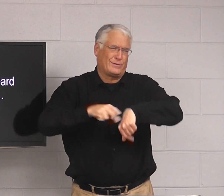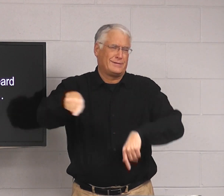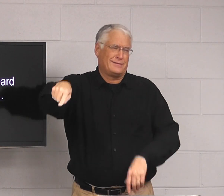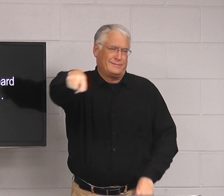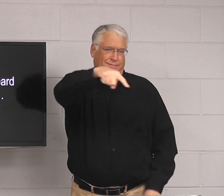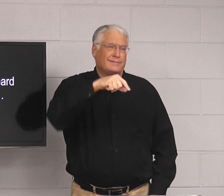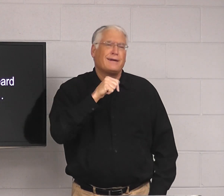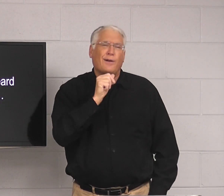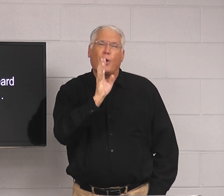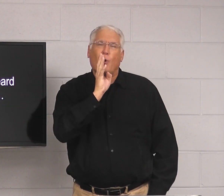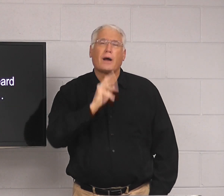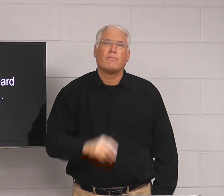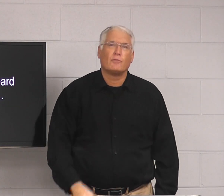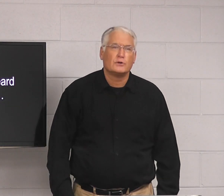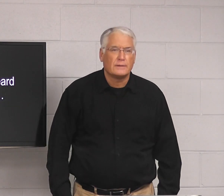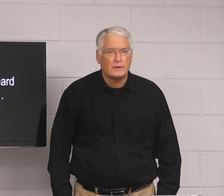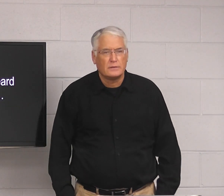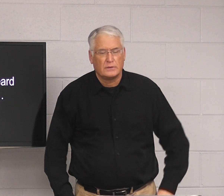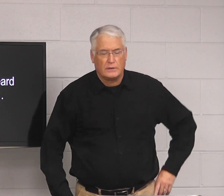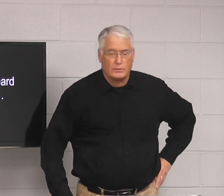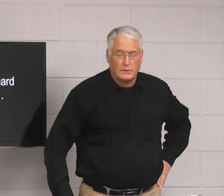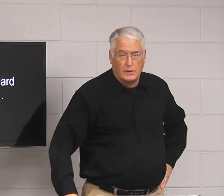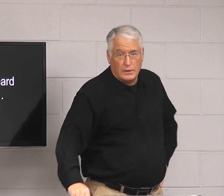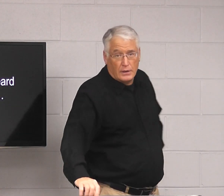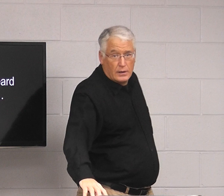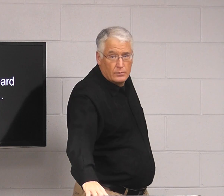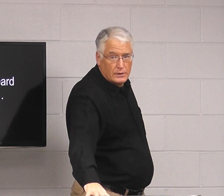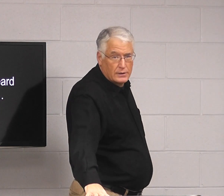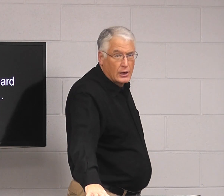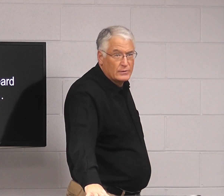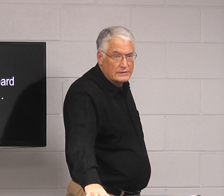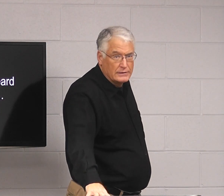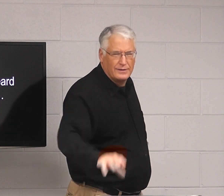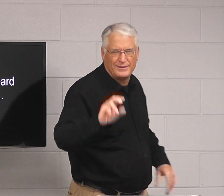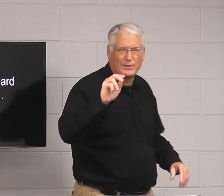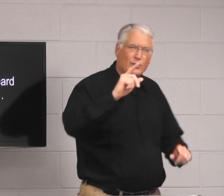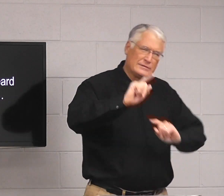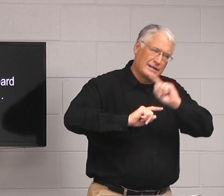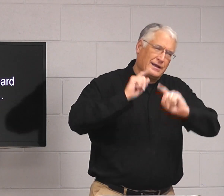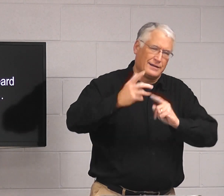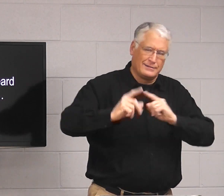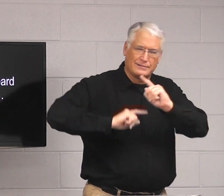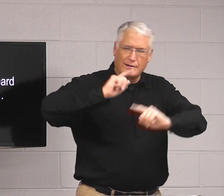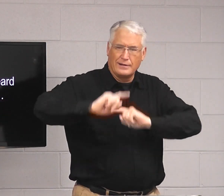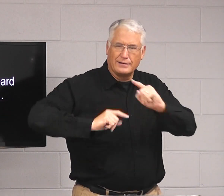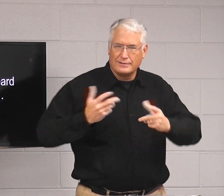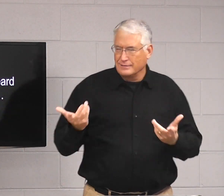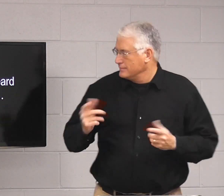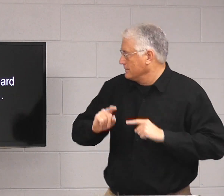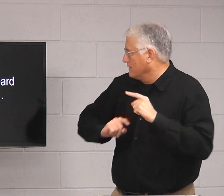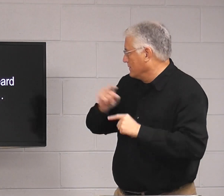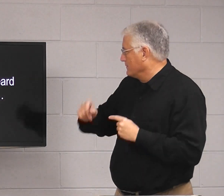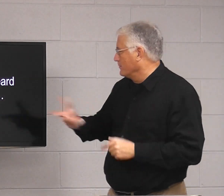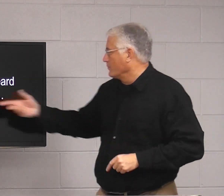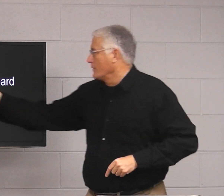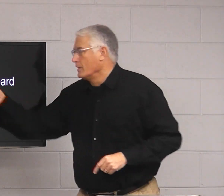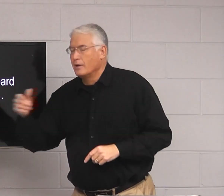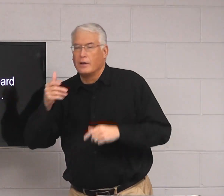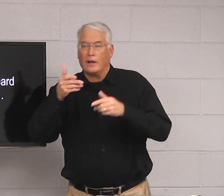So of course, you're not talking. You know, I'm not standing up here talking. You sign, right? We all